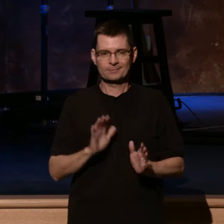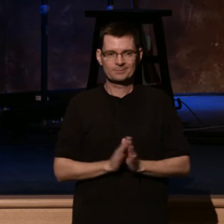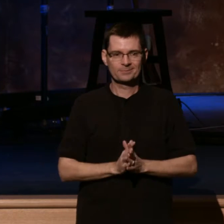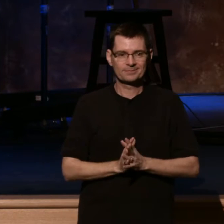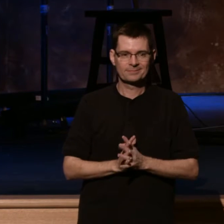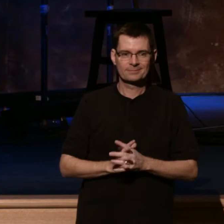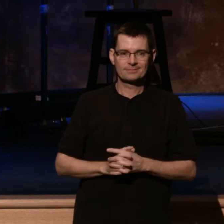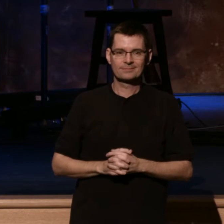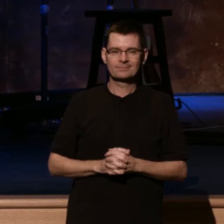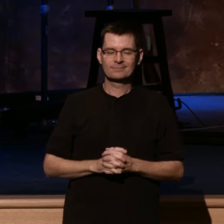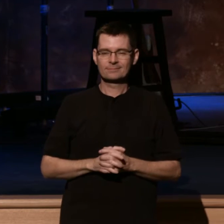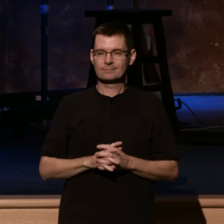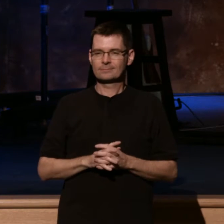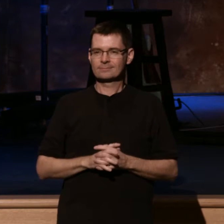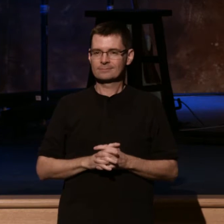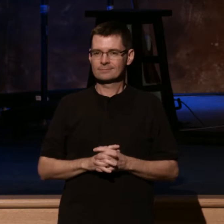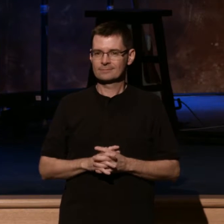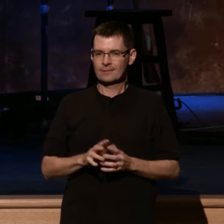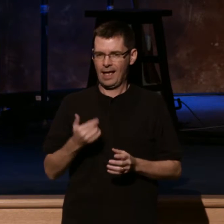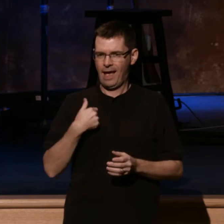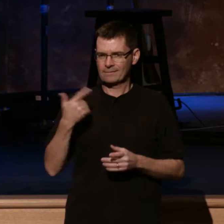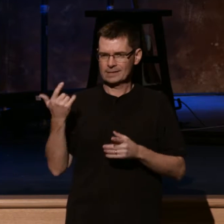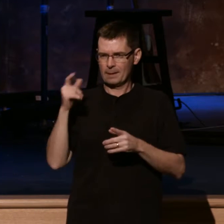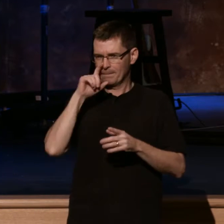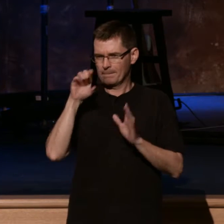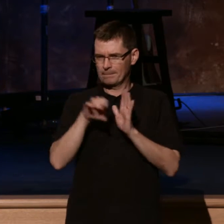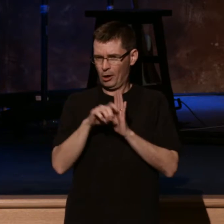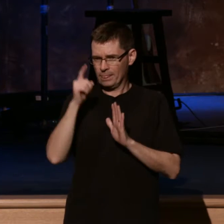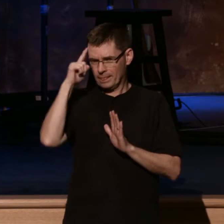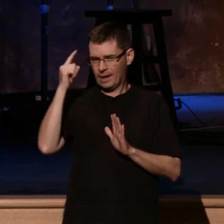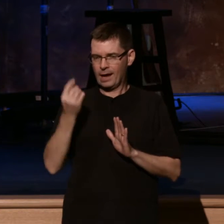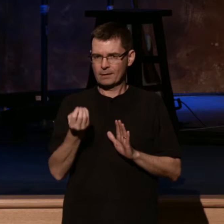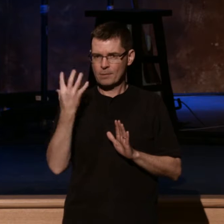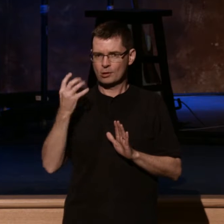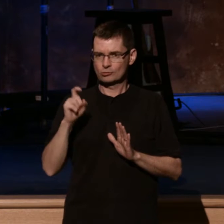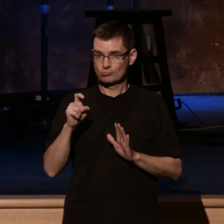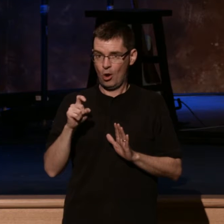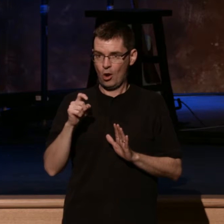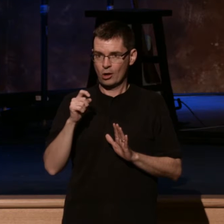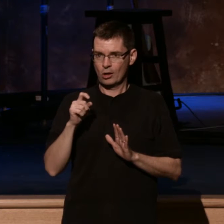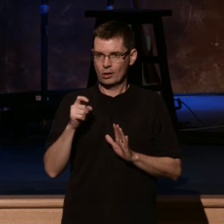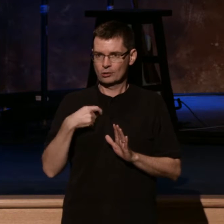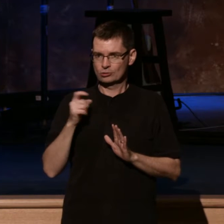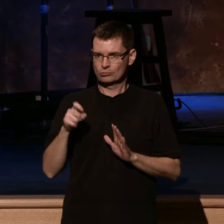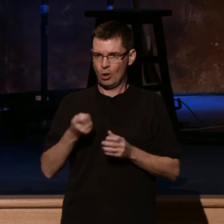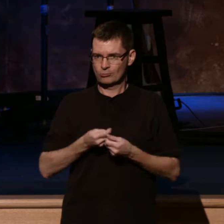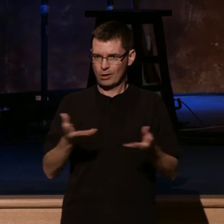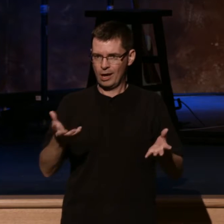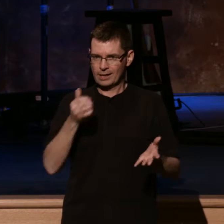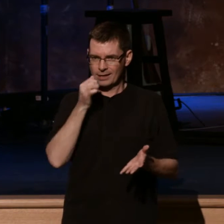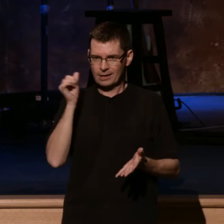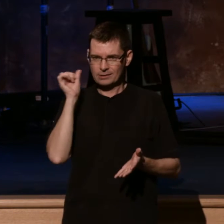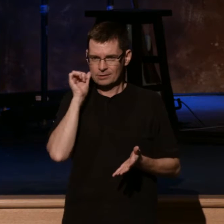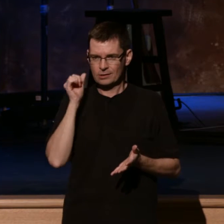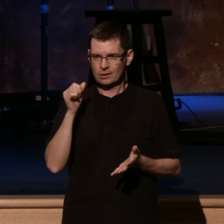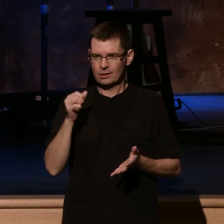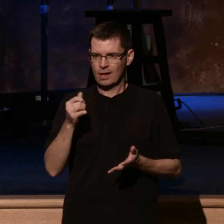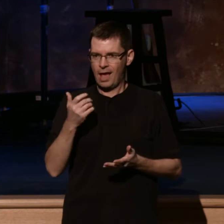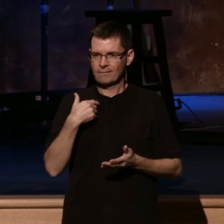I want to mention, I think we have a slide on this. I'm not sure, but I was supposed to get here yesterday and make these available to you. We brought a free CD for some of you guys.